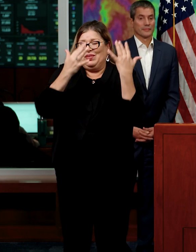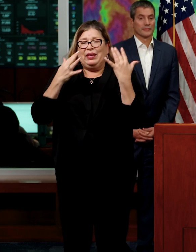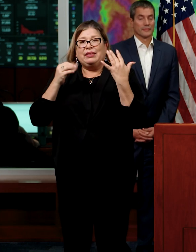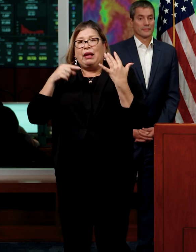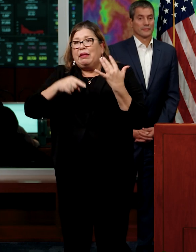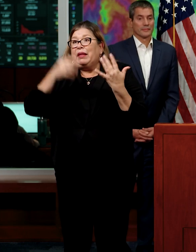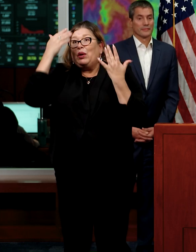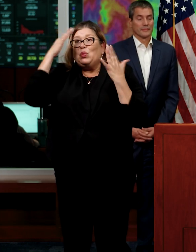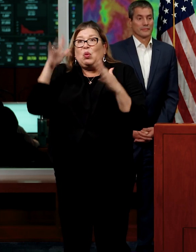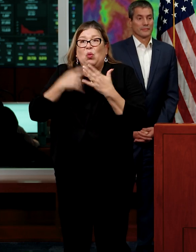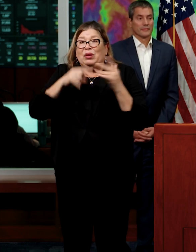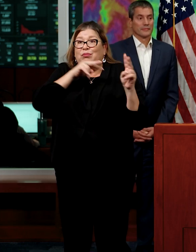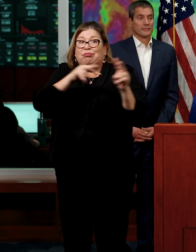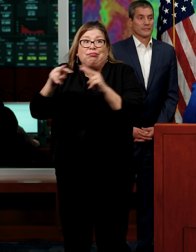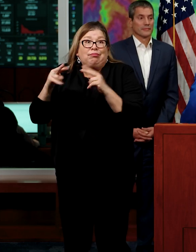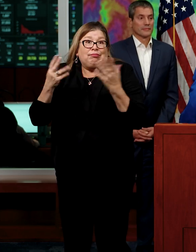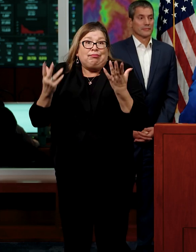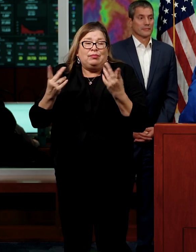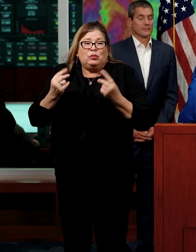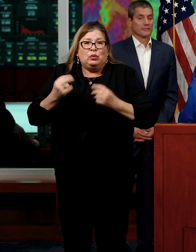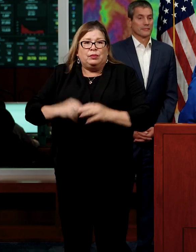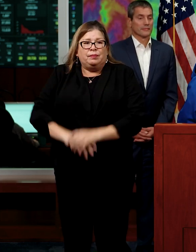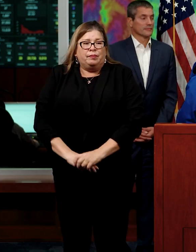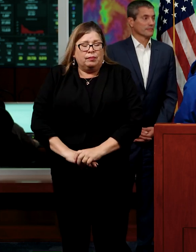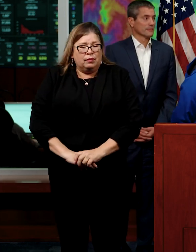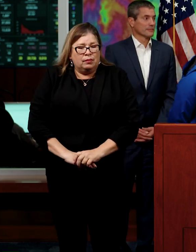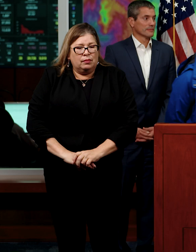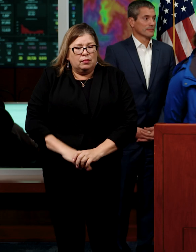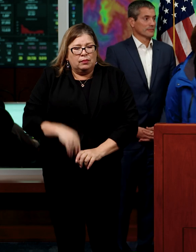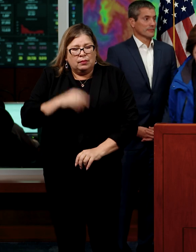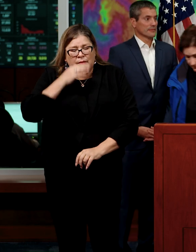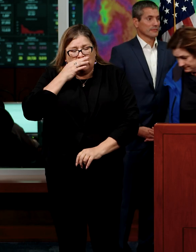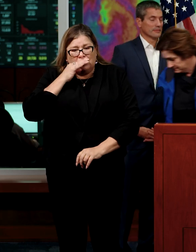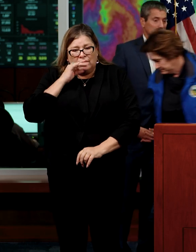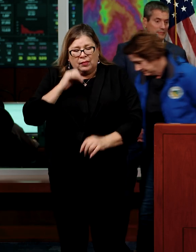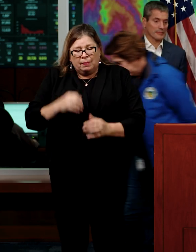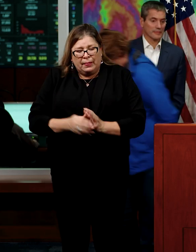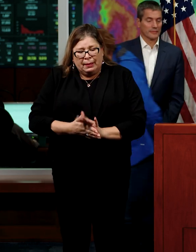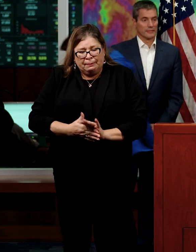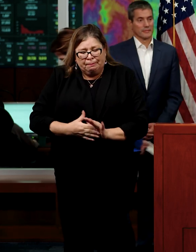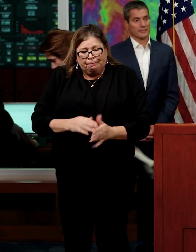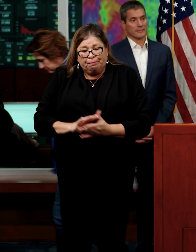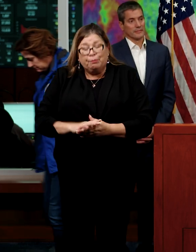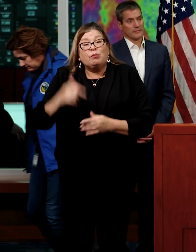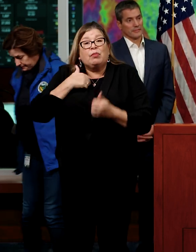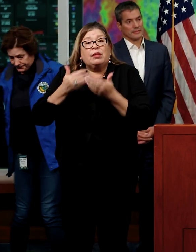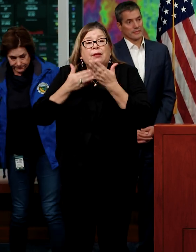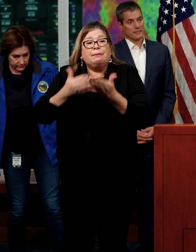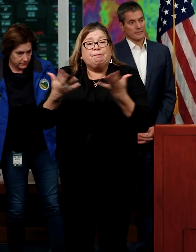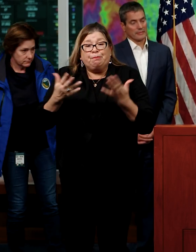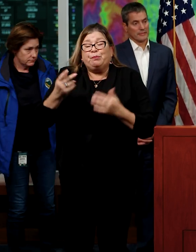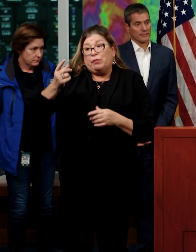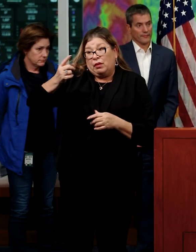of what they should be looking out for? Yeah. Let answer you. I would just say that they should